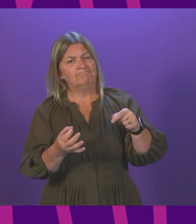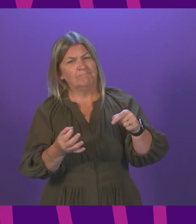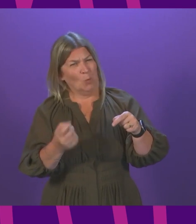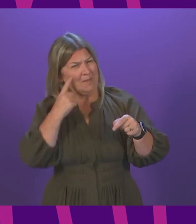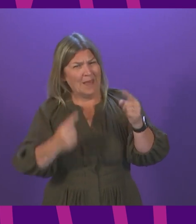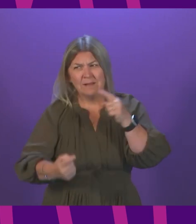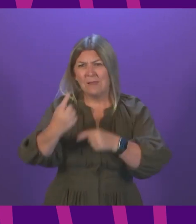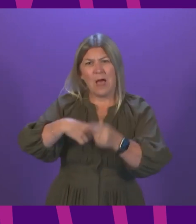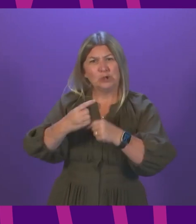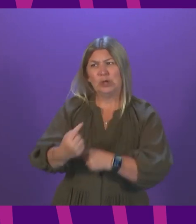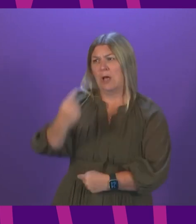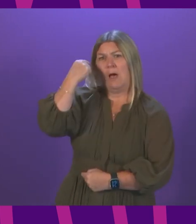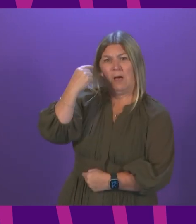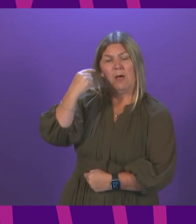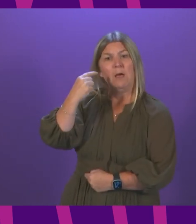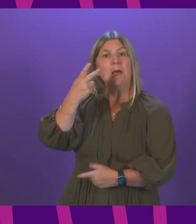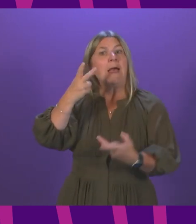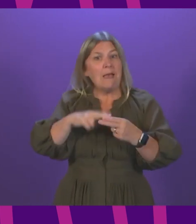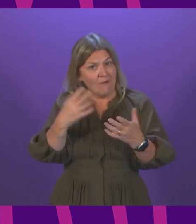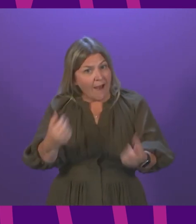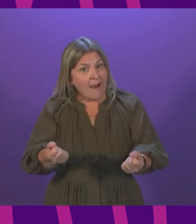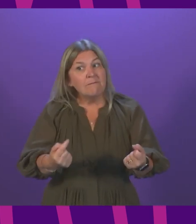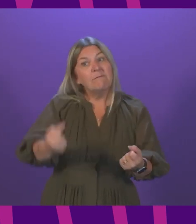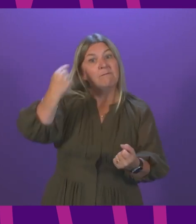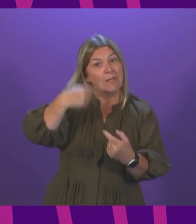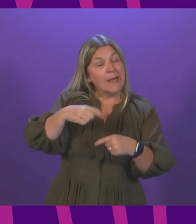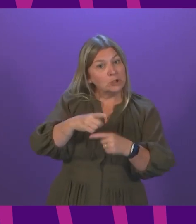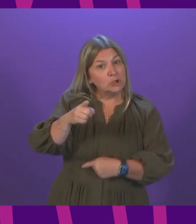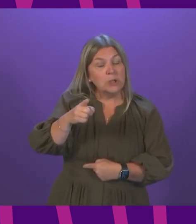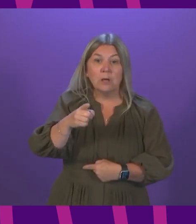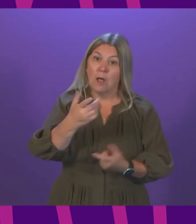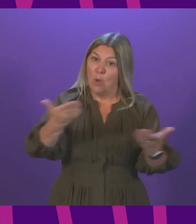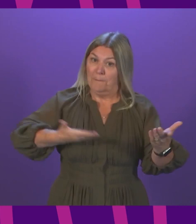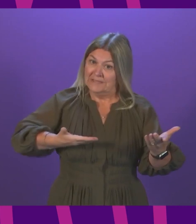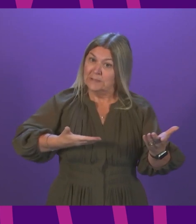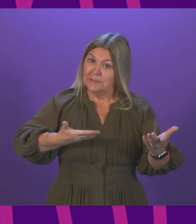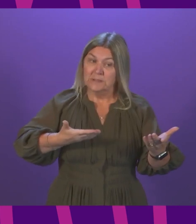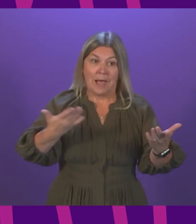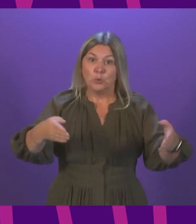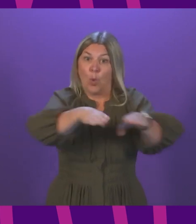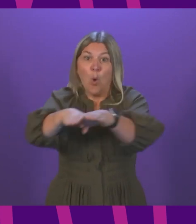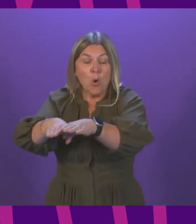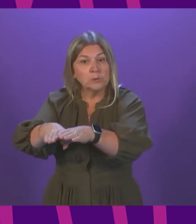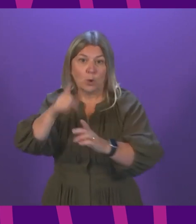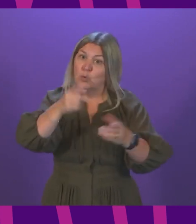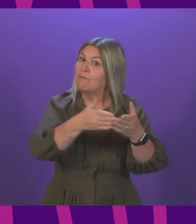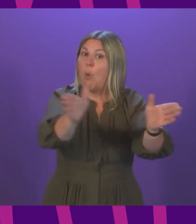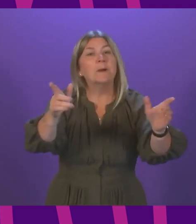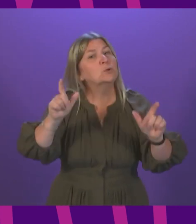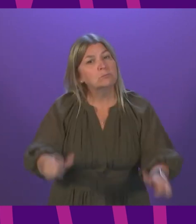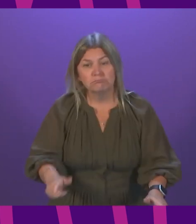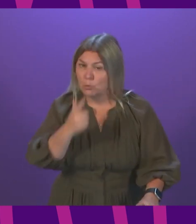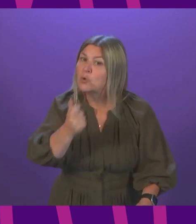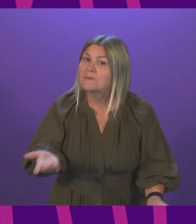certification to keep businesses open that had been forced to close. That would have been a total game changer, a